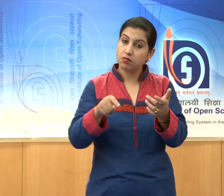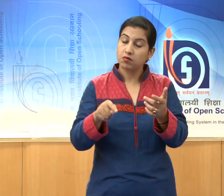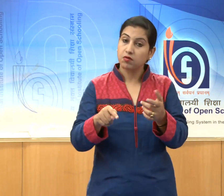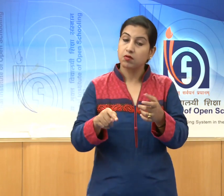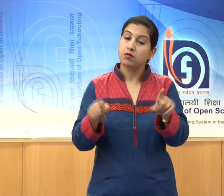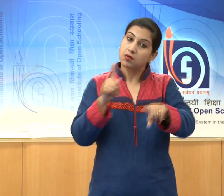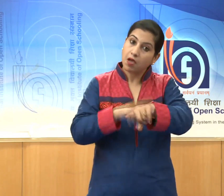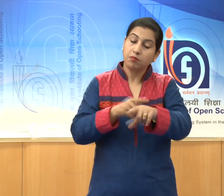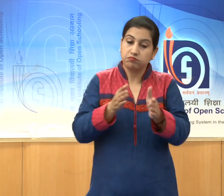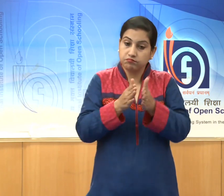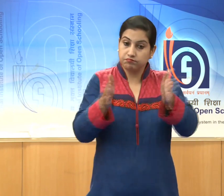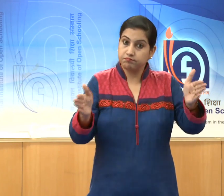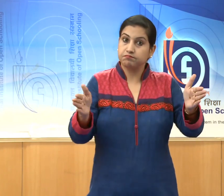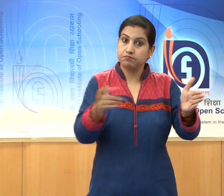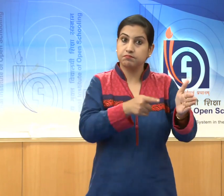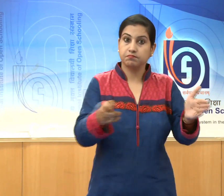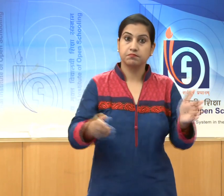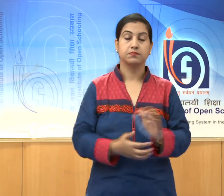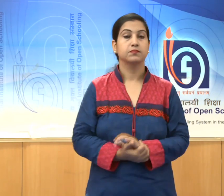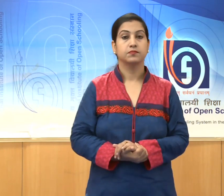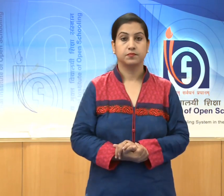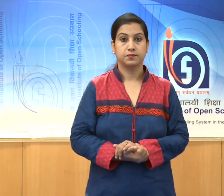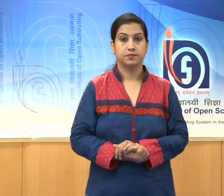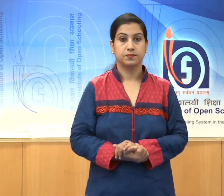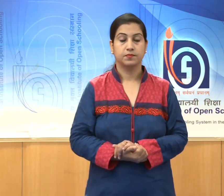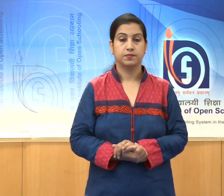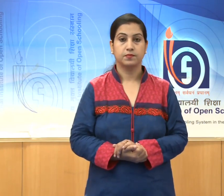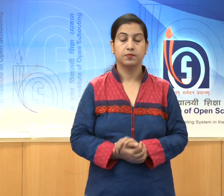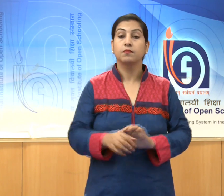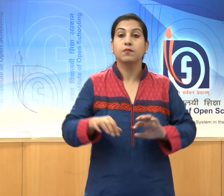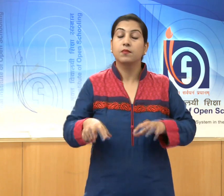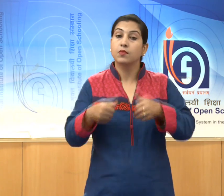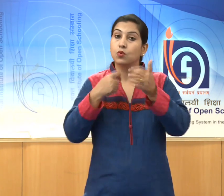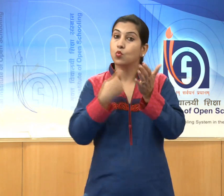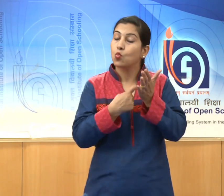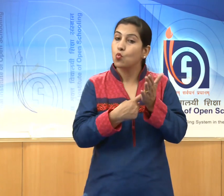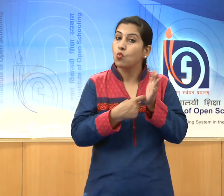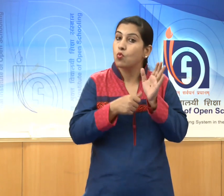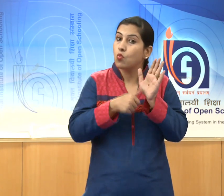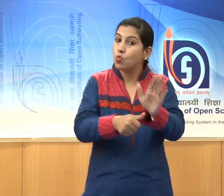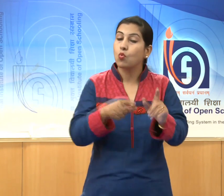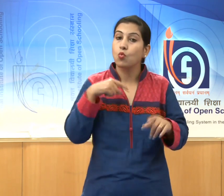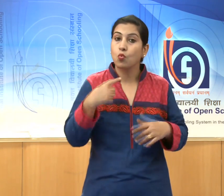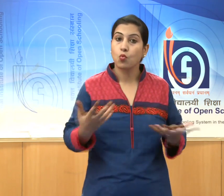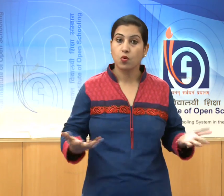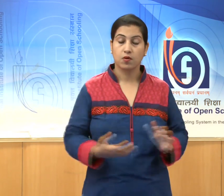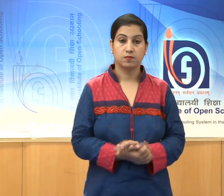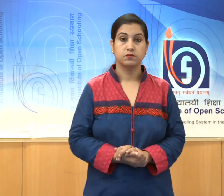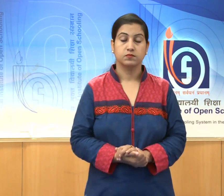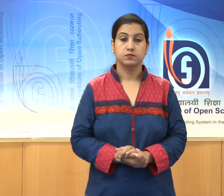by the rules of dynasties